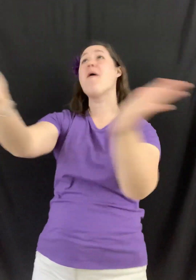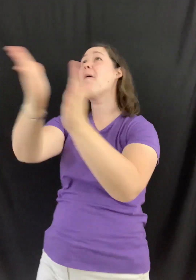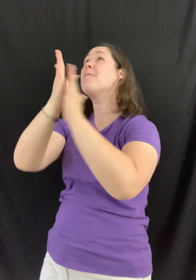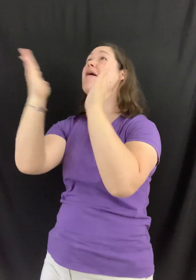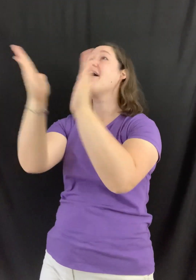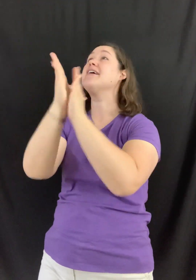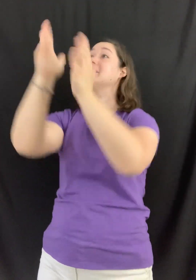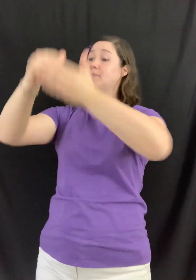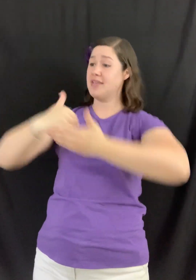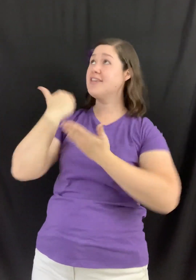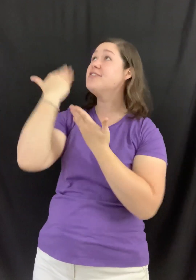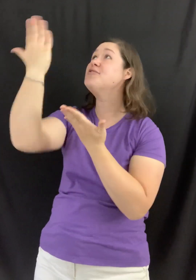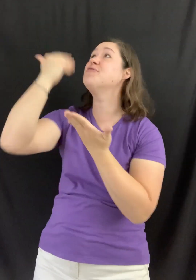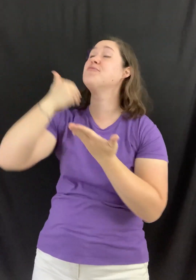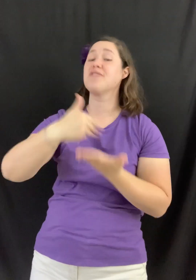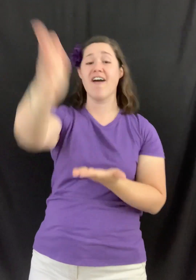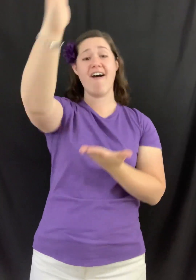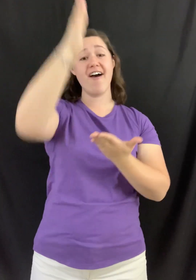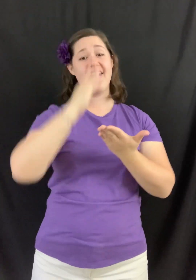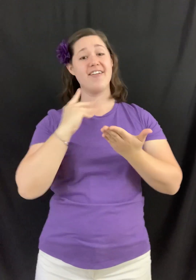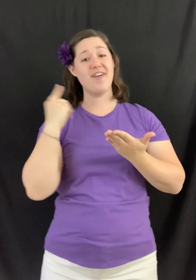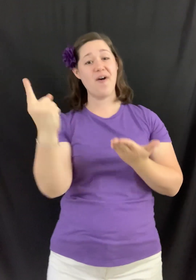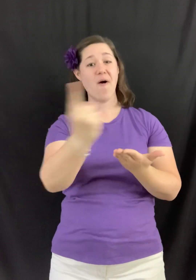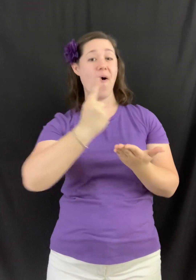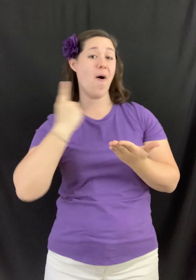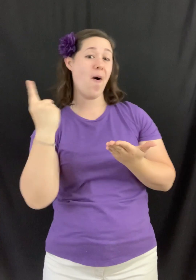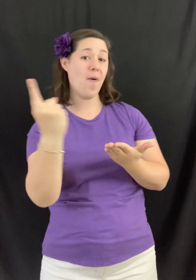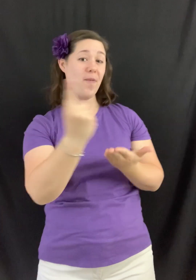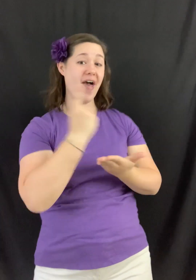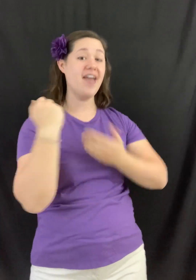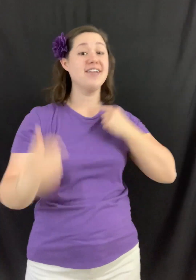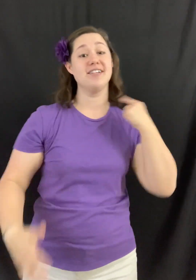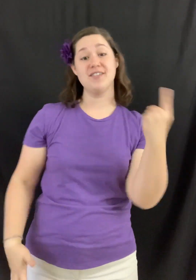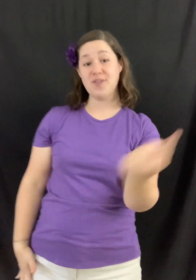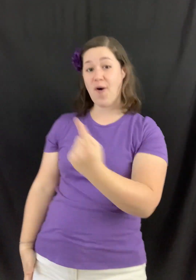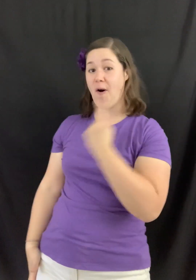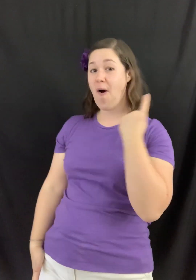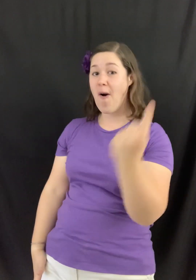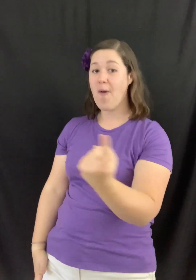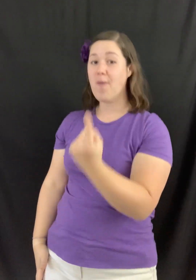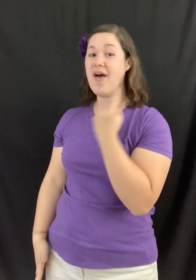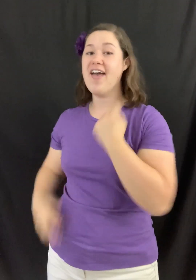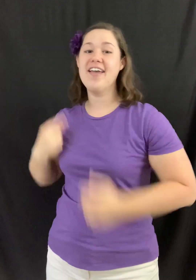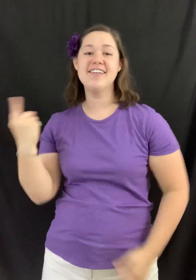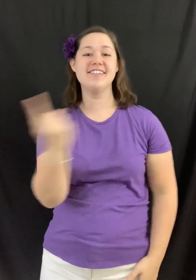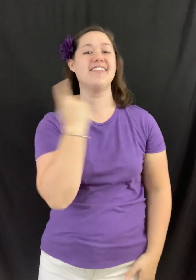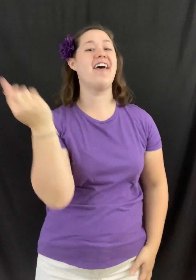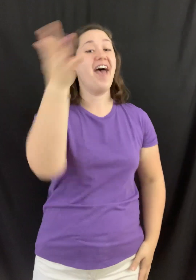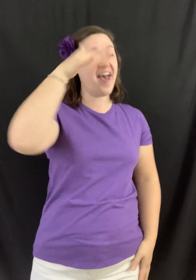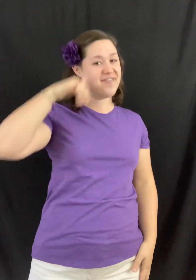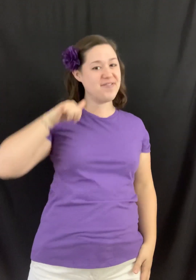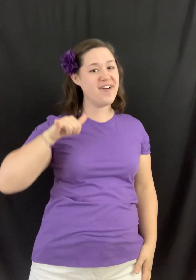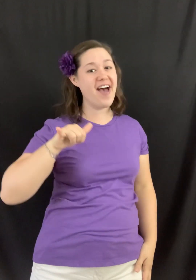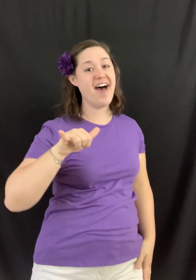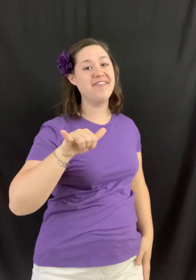praise be to God Always, always and forever